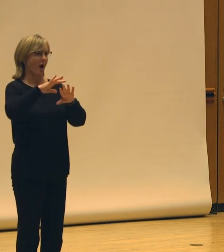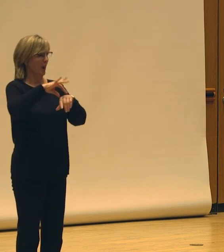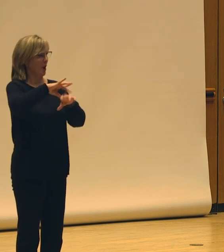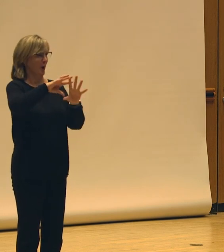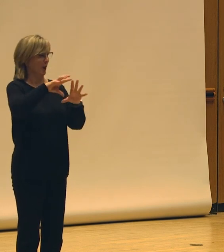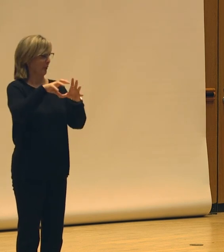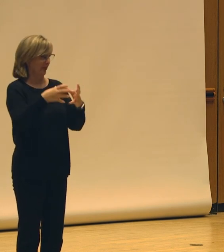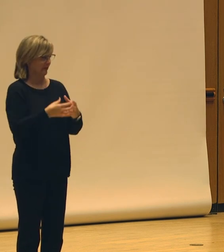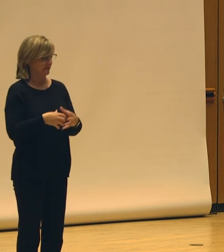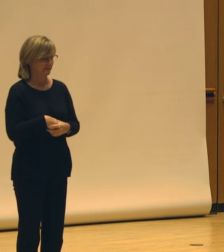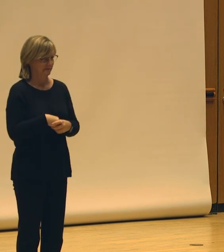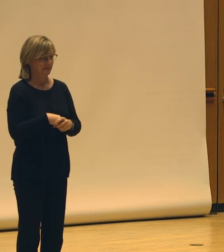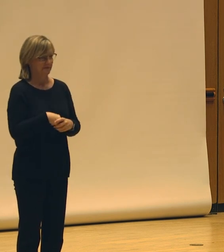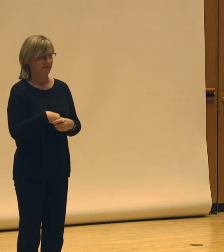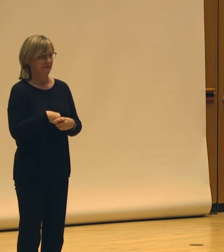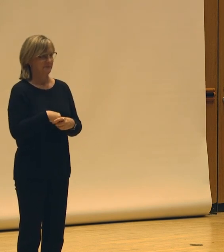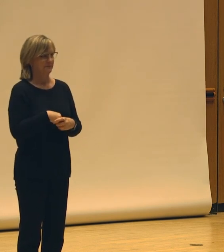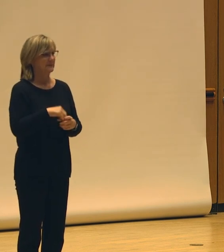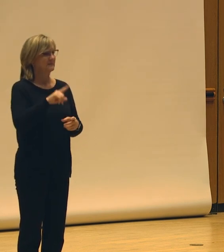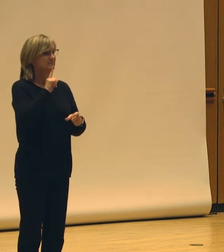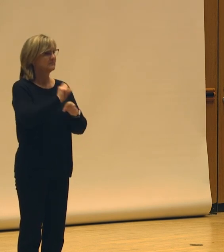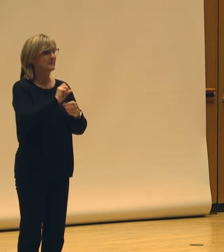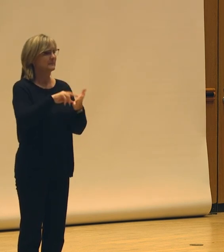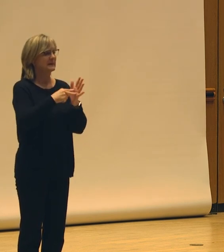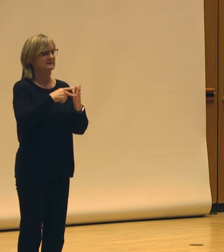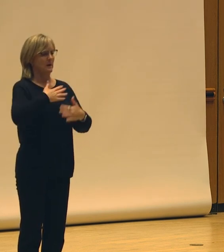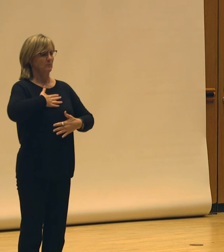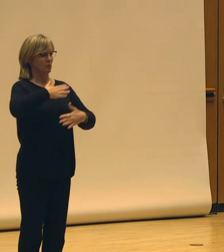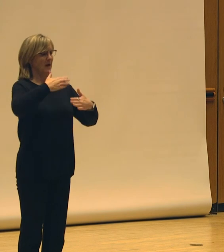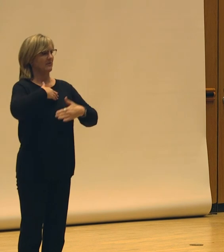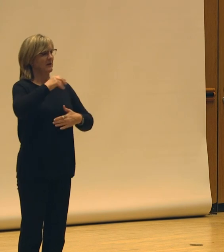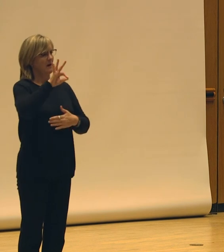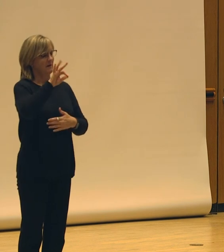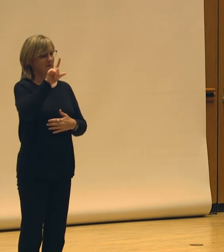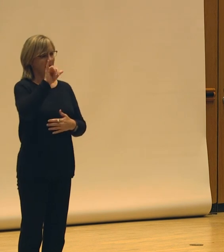literally means the breath of life.